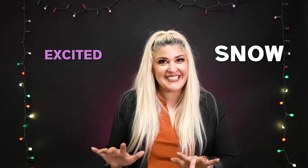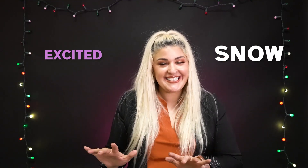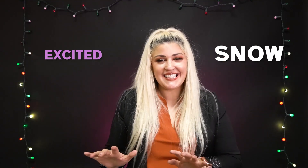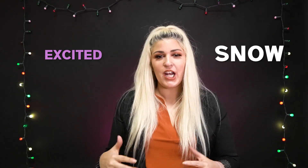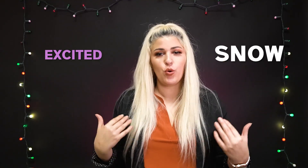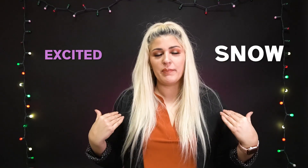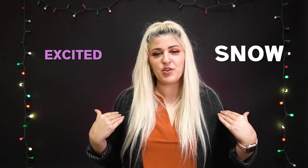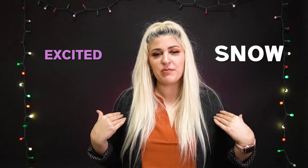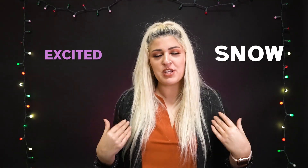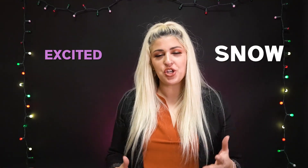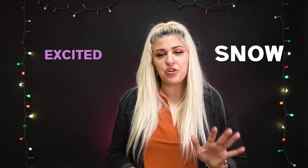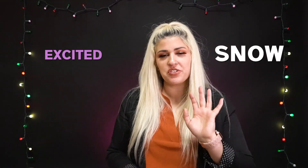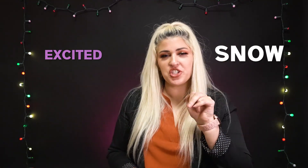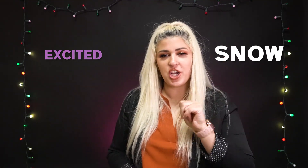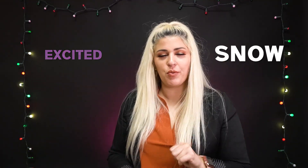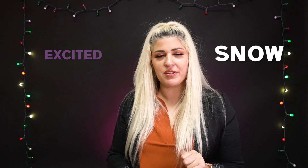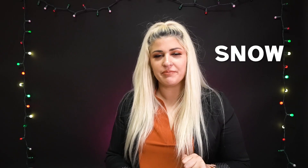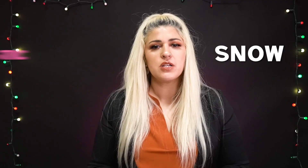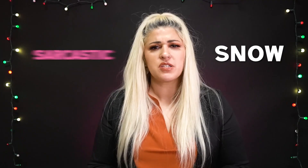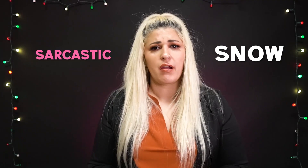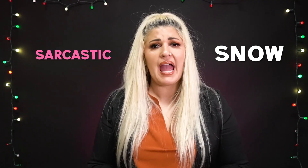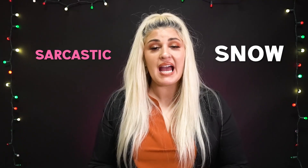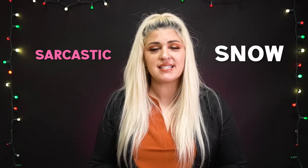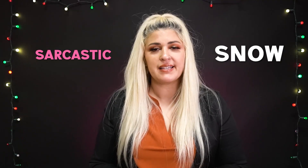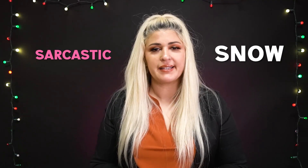i don't know what i'm doing with my shoulders just go with it sarcastic